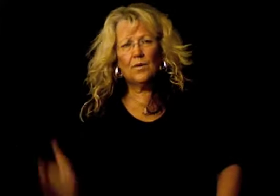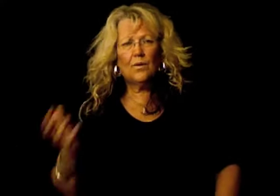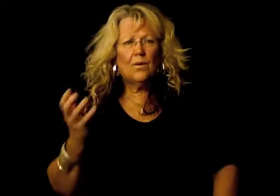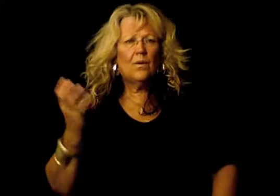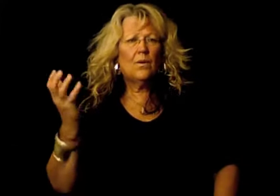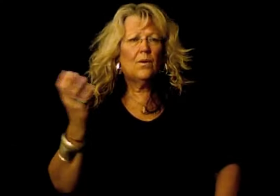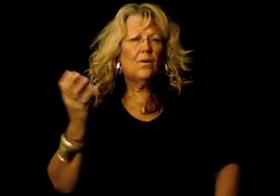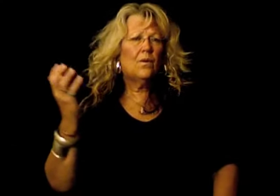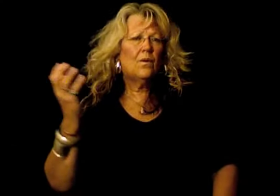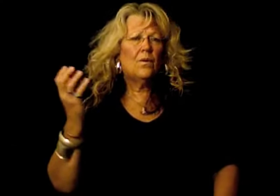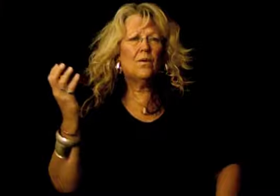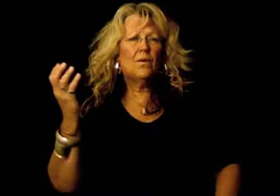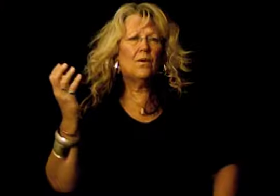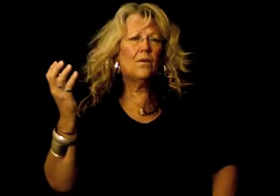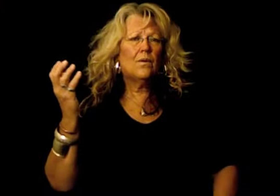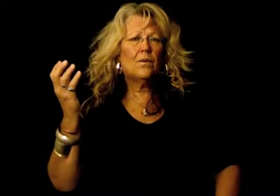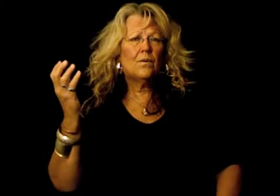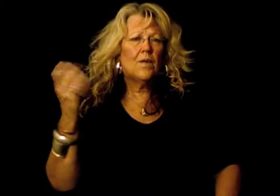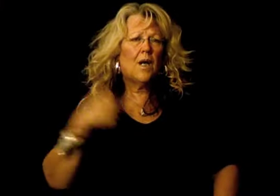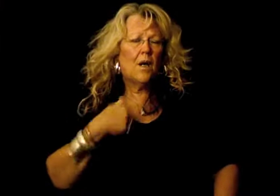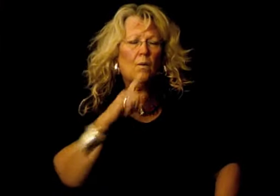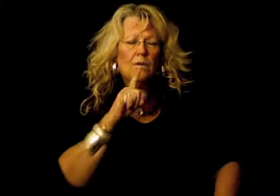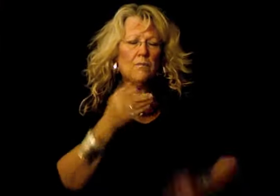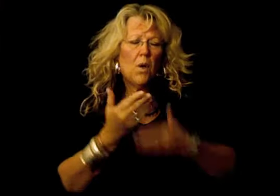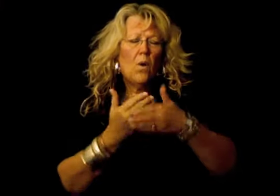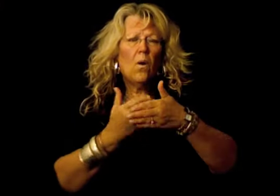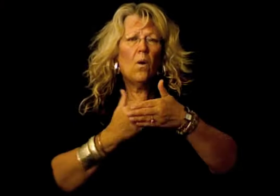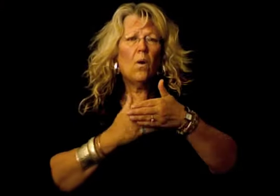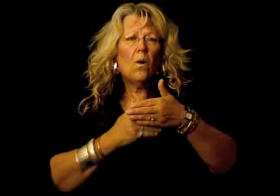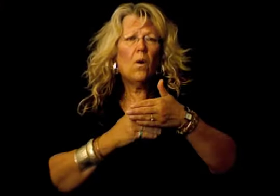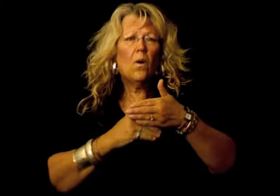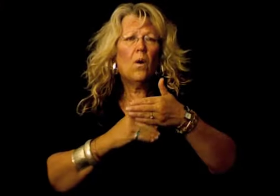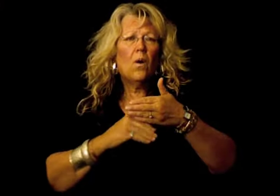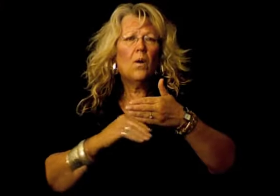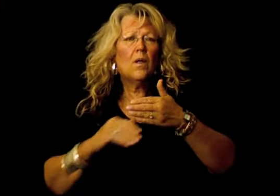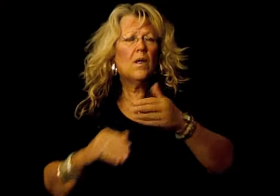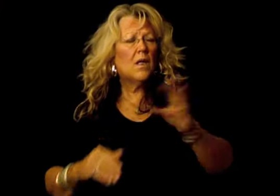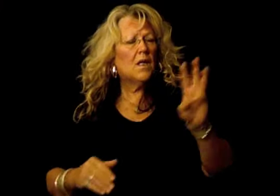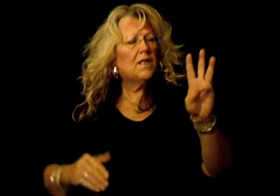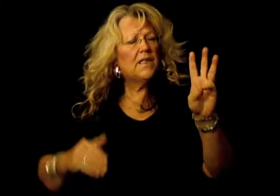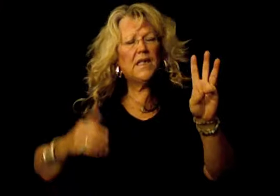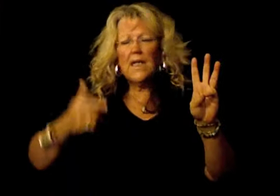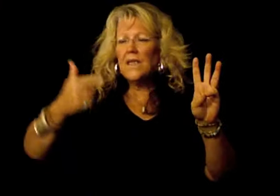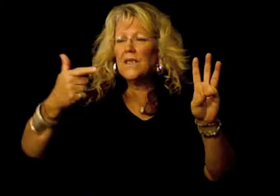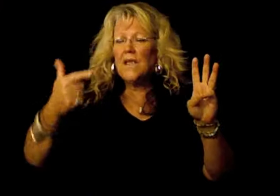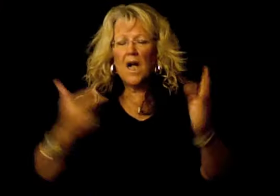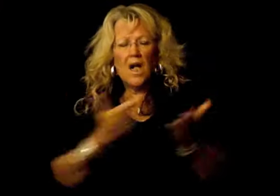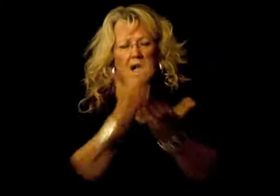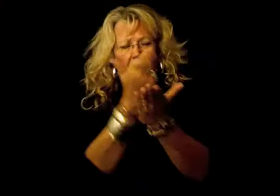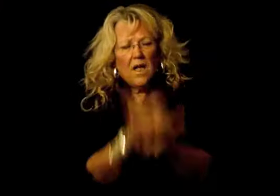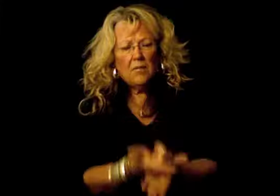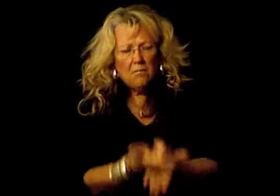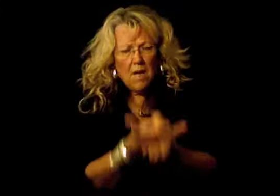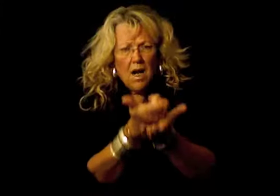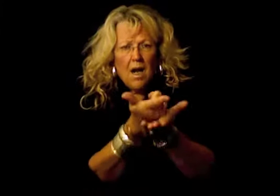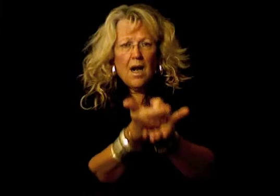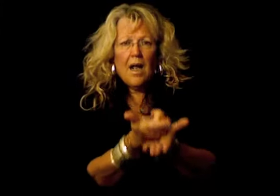I was born, a six gun in my